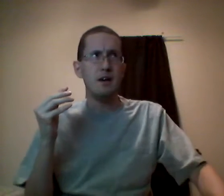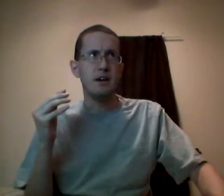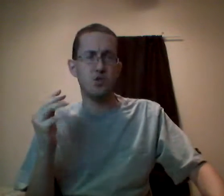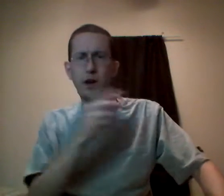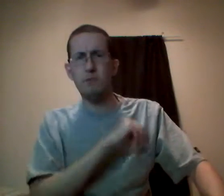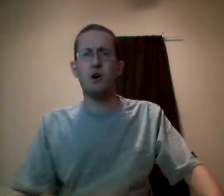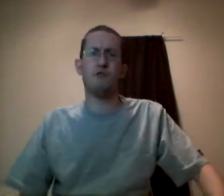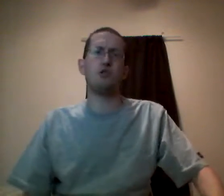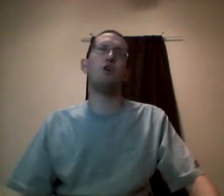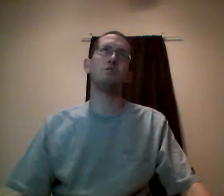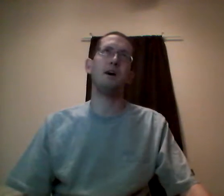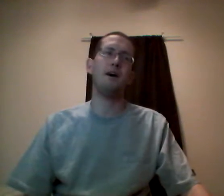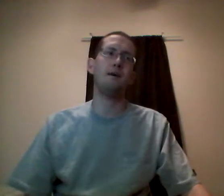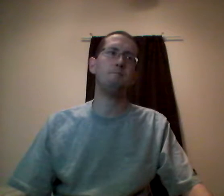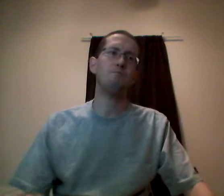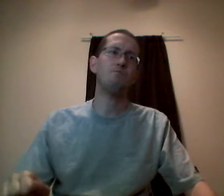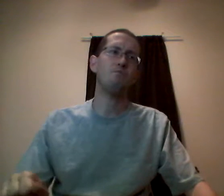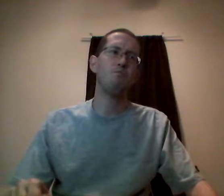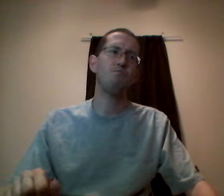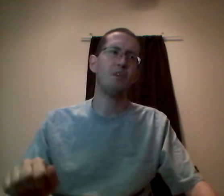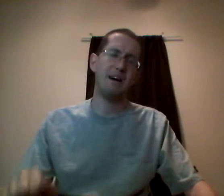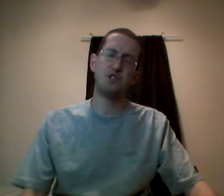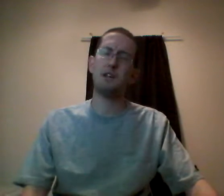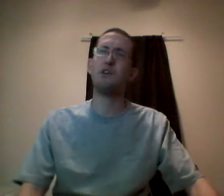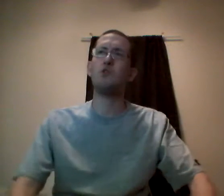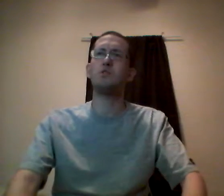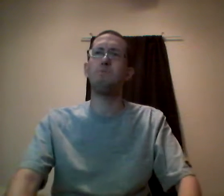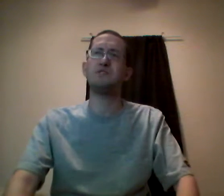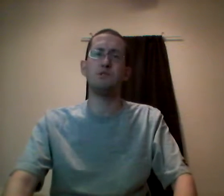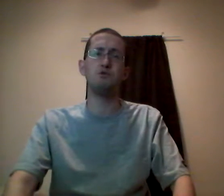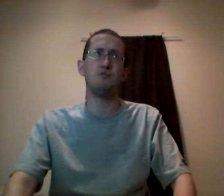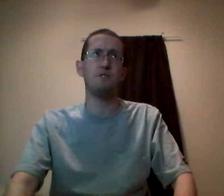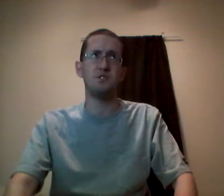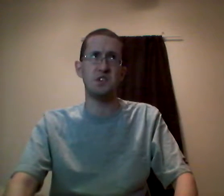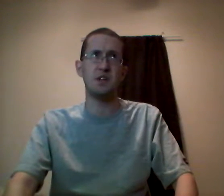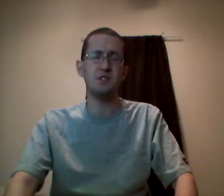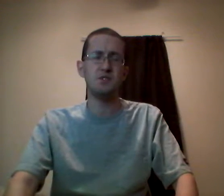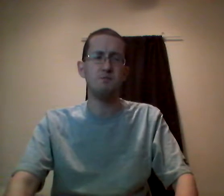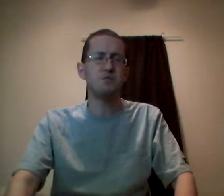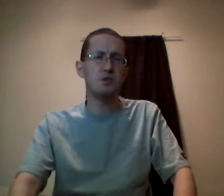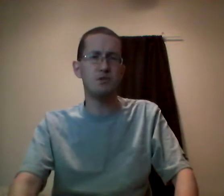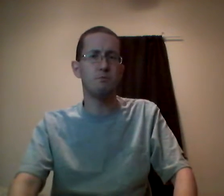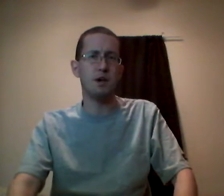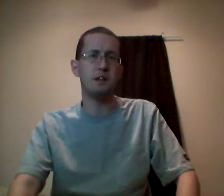it's weighed on my heart for a long time. I've tried to think what the best solution for this is. It's YouTube related.